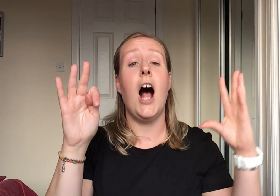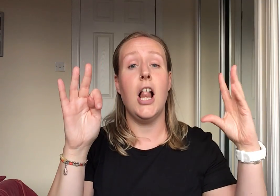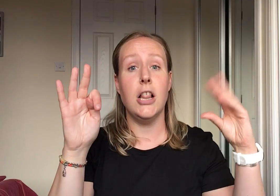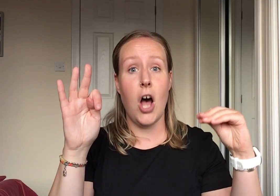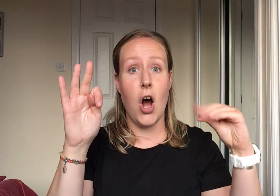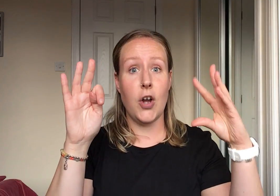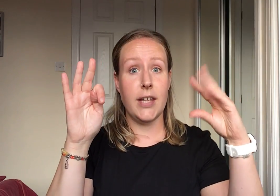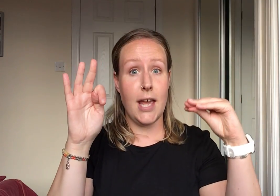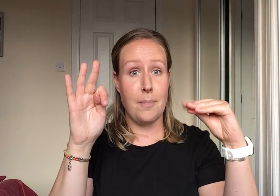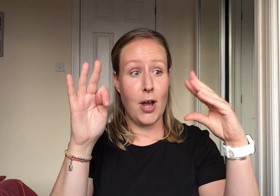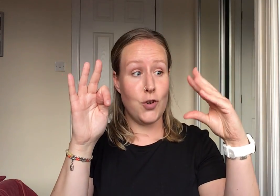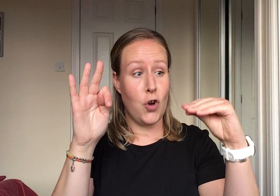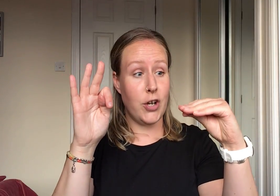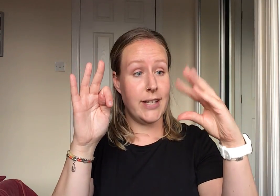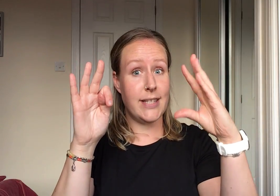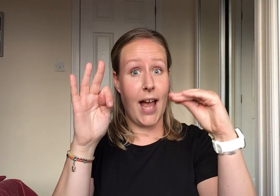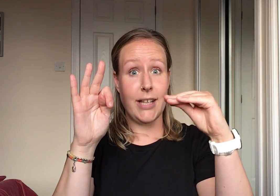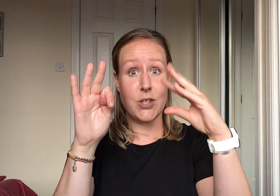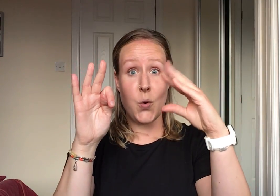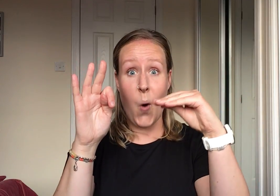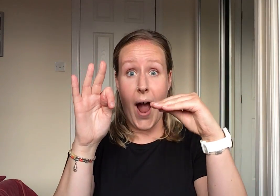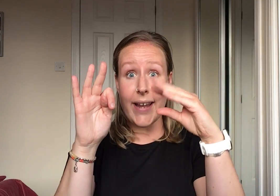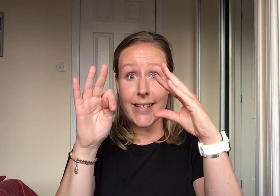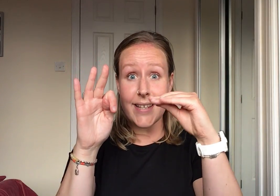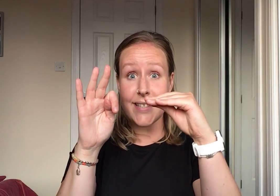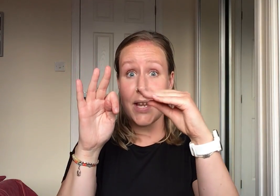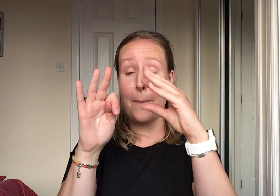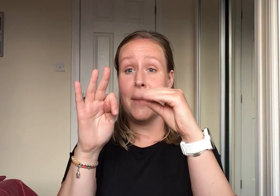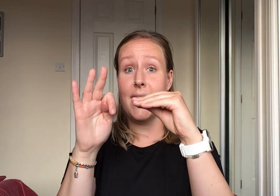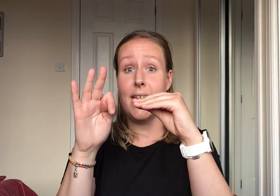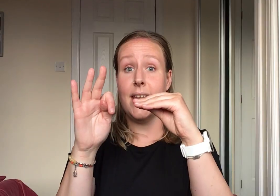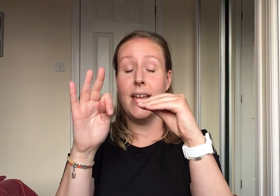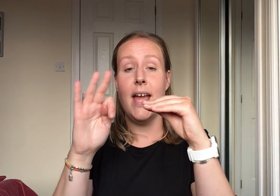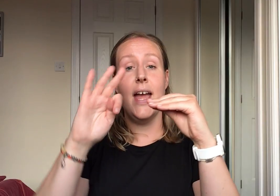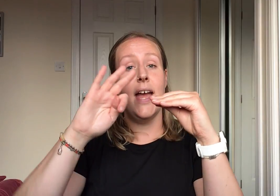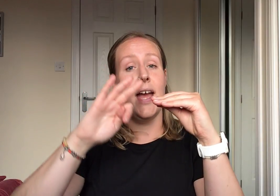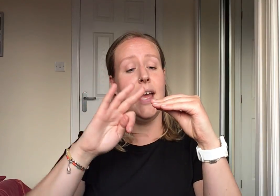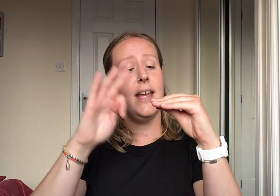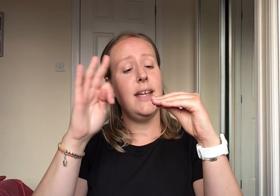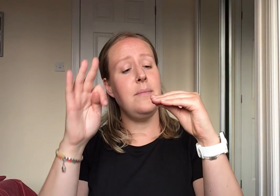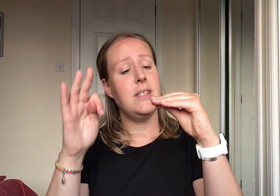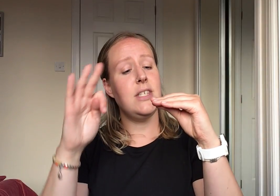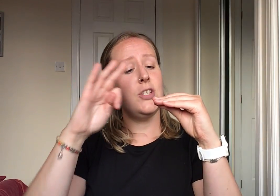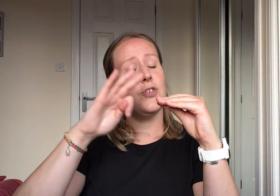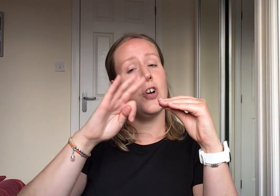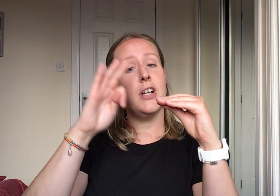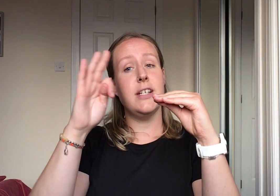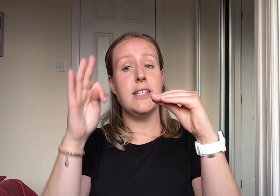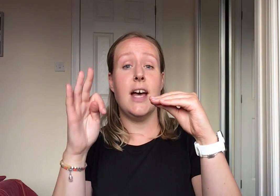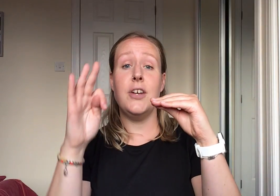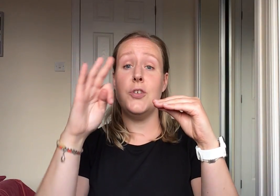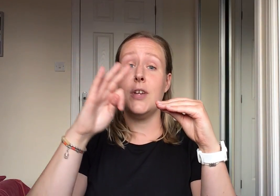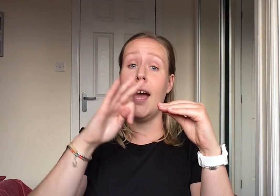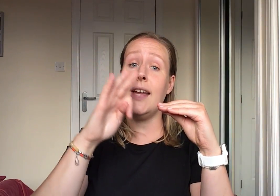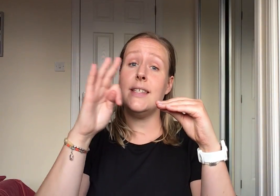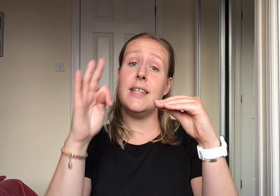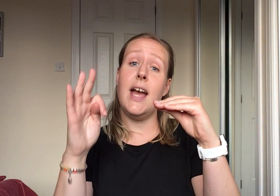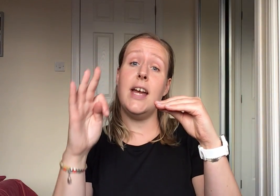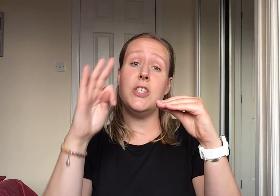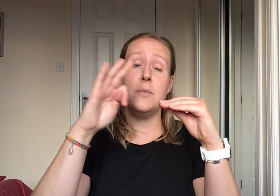Along came a crocodile as quiet as can be. Hey Mr. Crocodile you can't catch